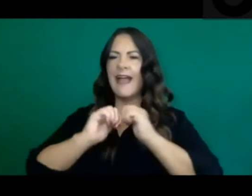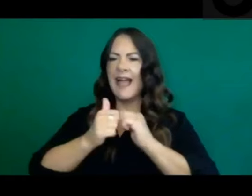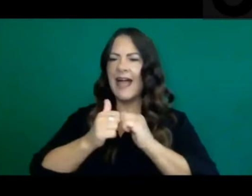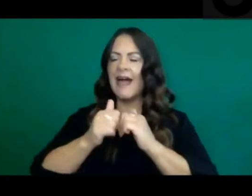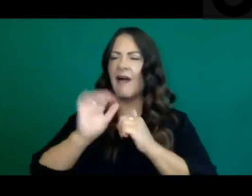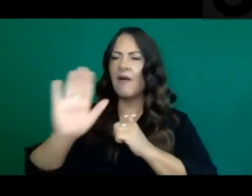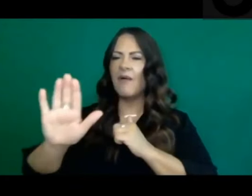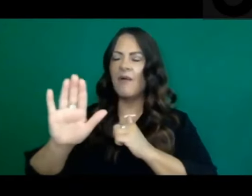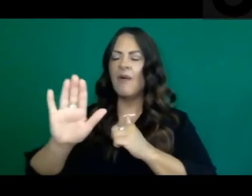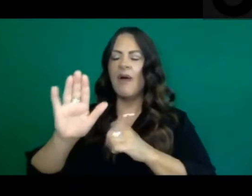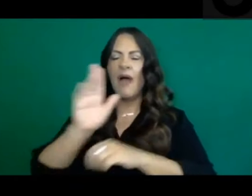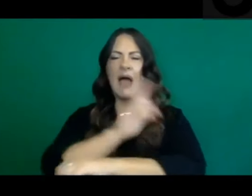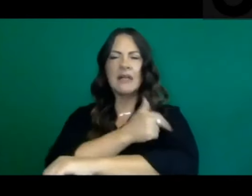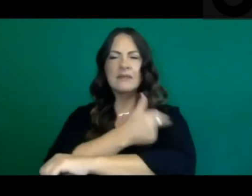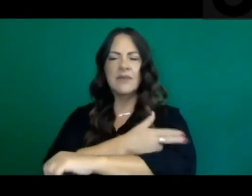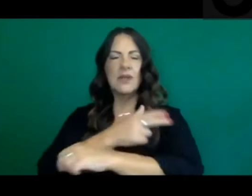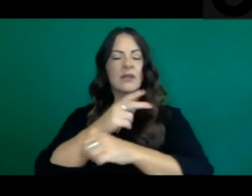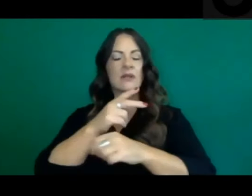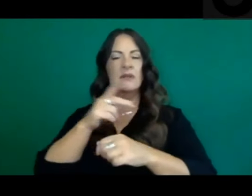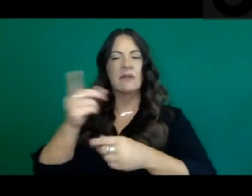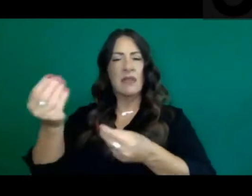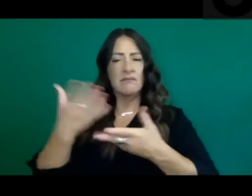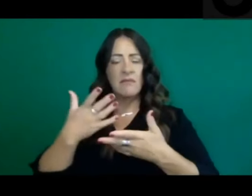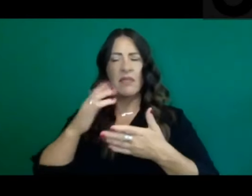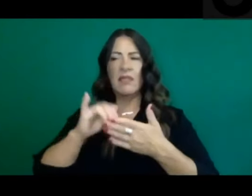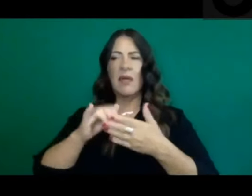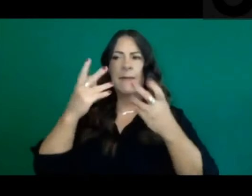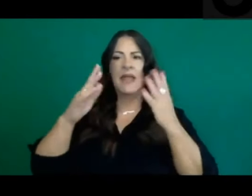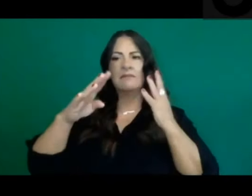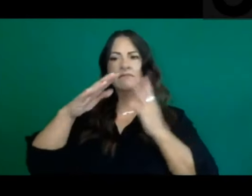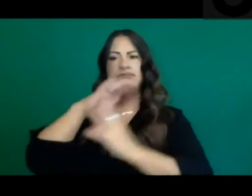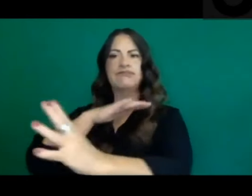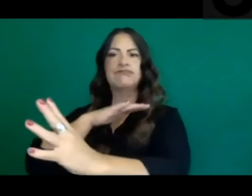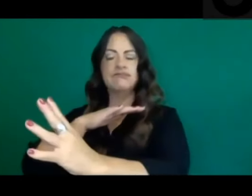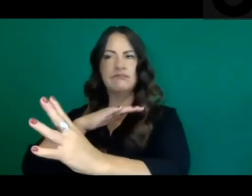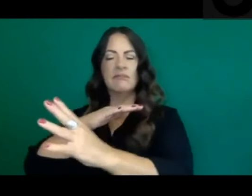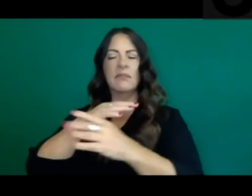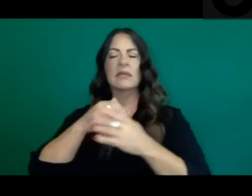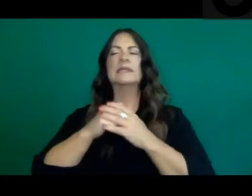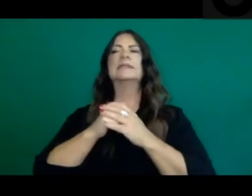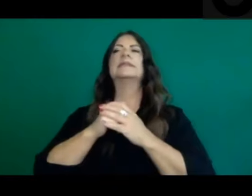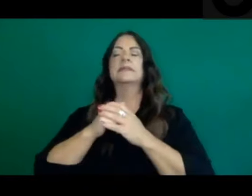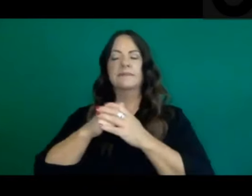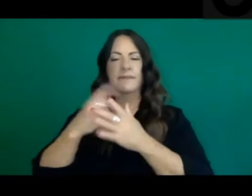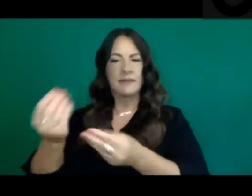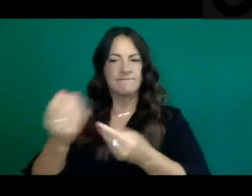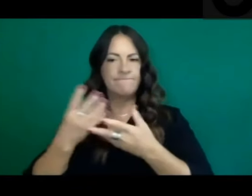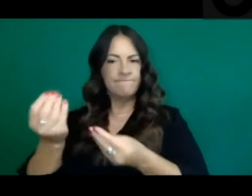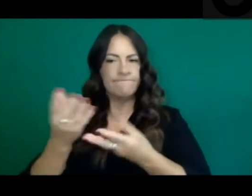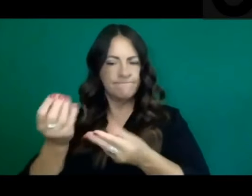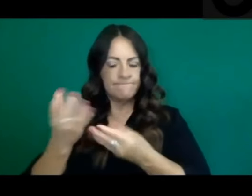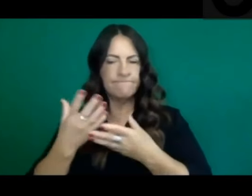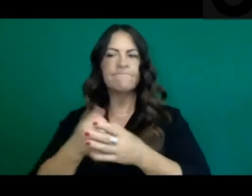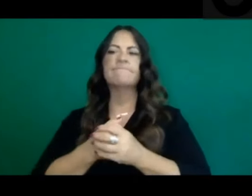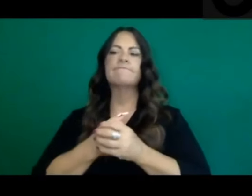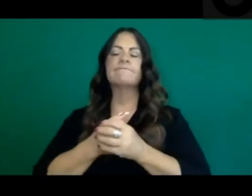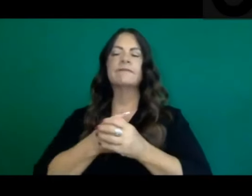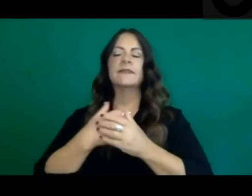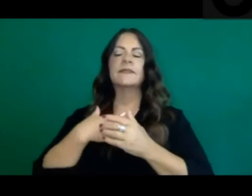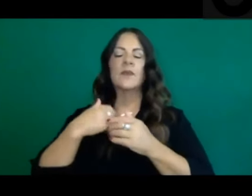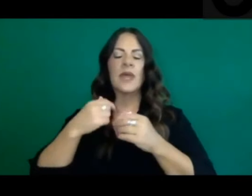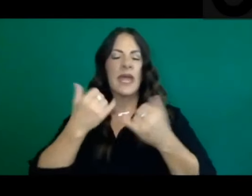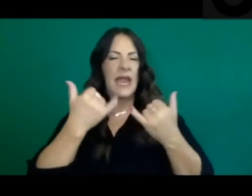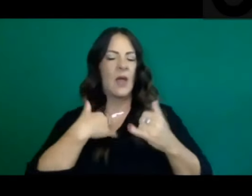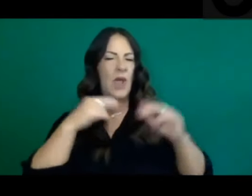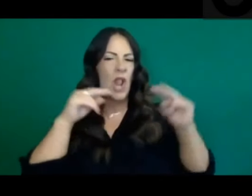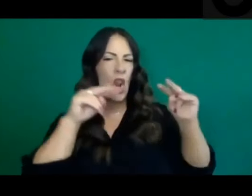as a number impact and tell us what we're experiencing, just like we understand testing and